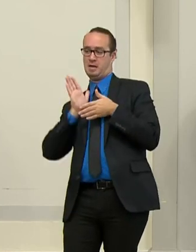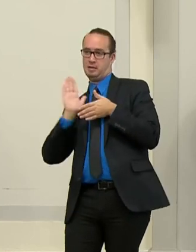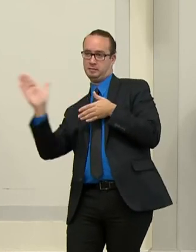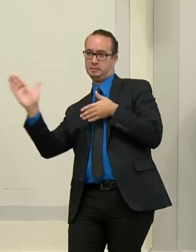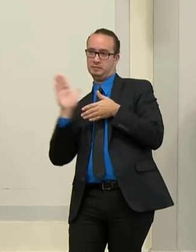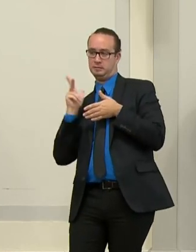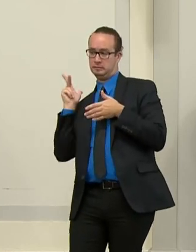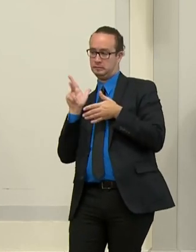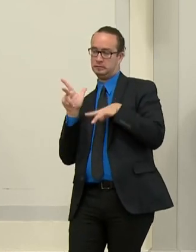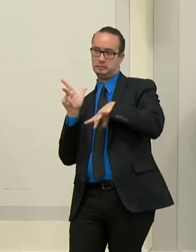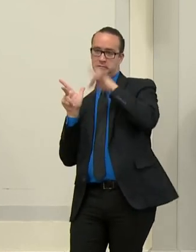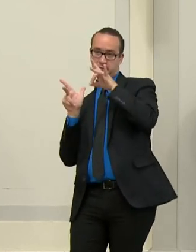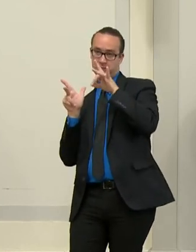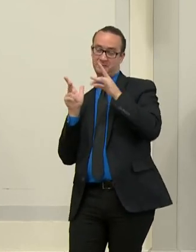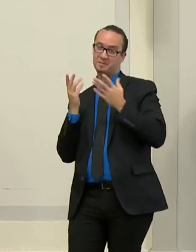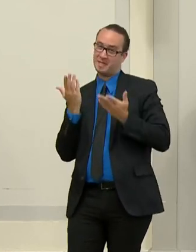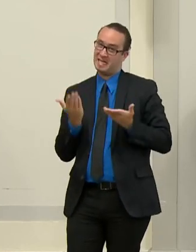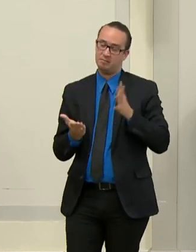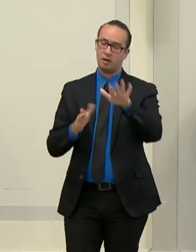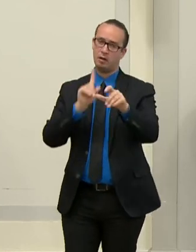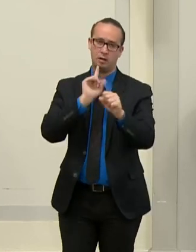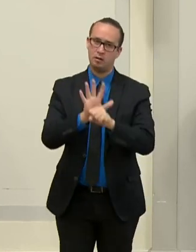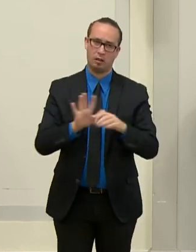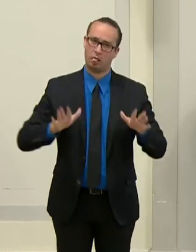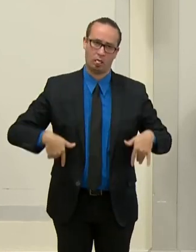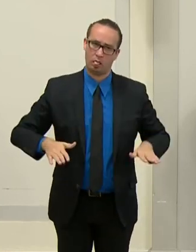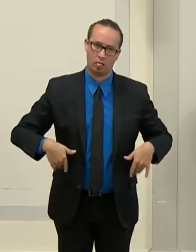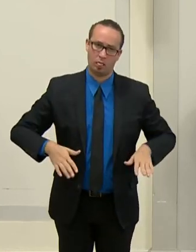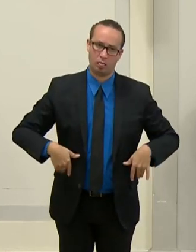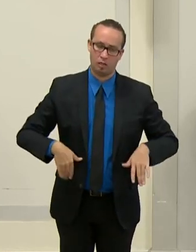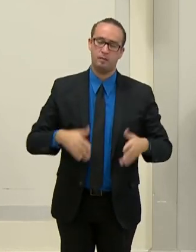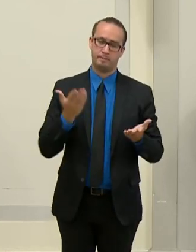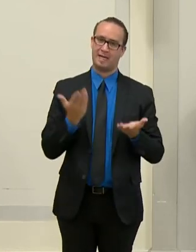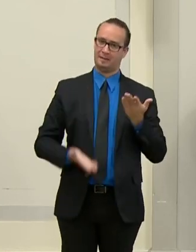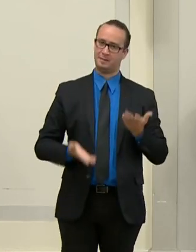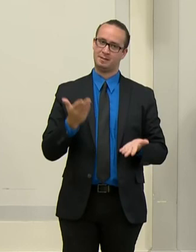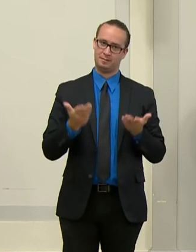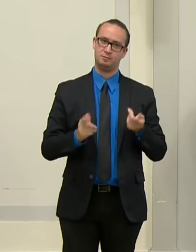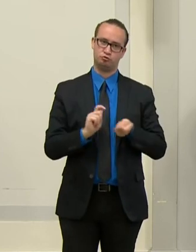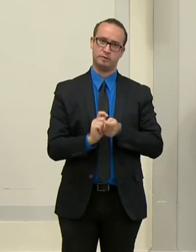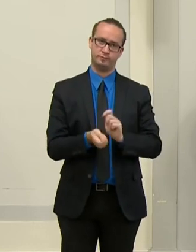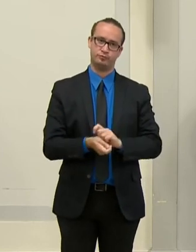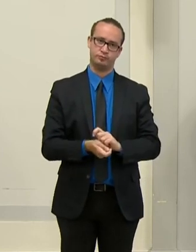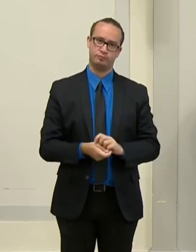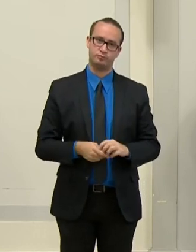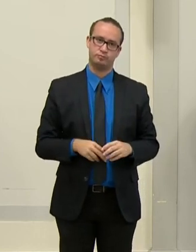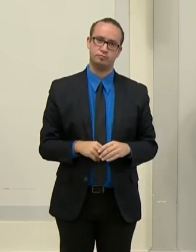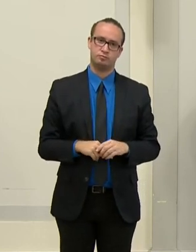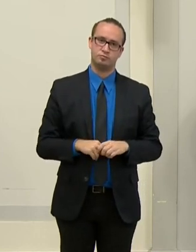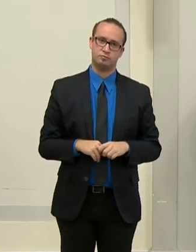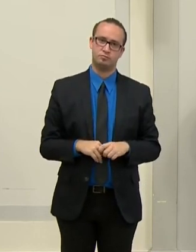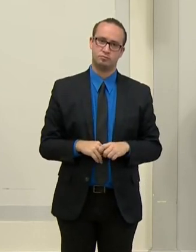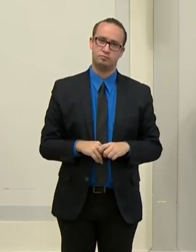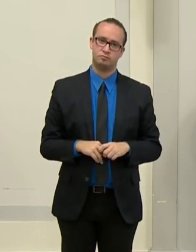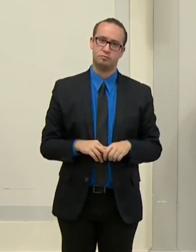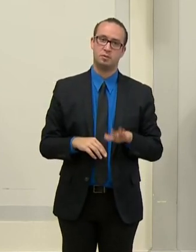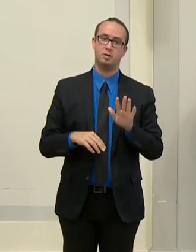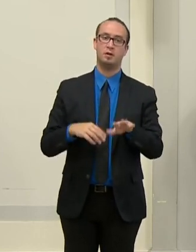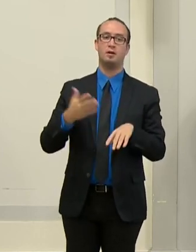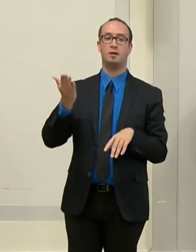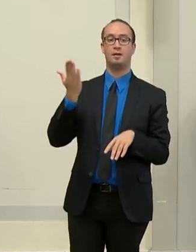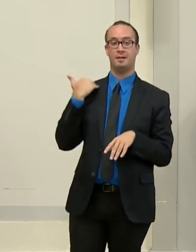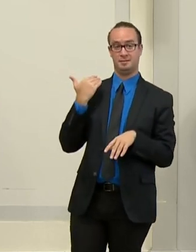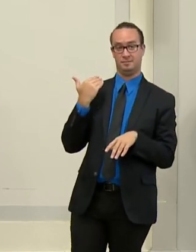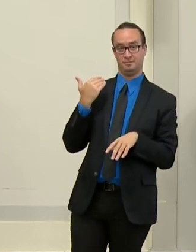And while I'm here, I'd just like to add Monday night solid waste workers were in the Holland town